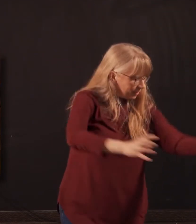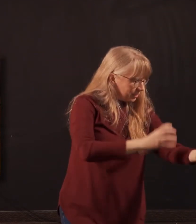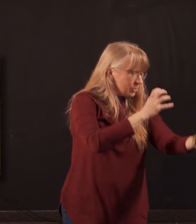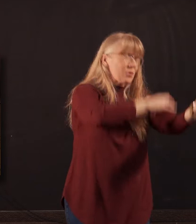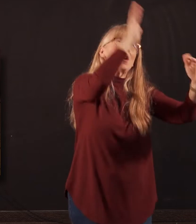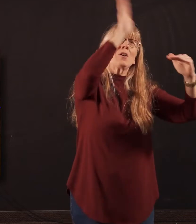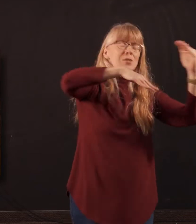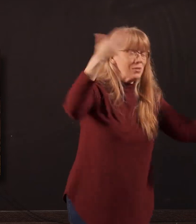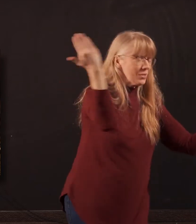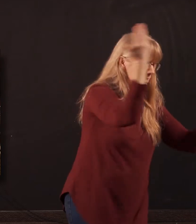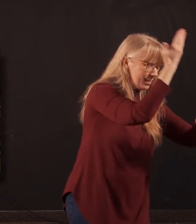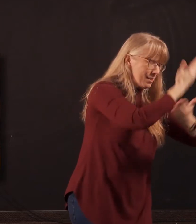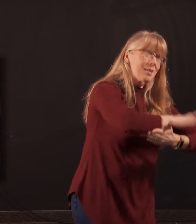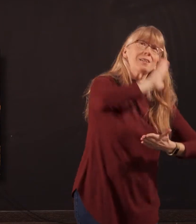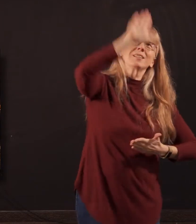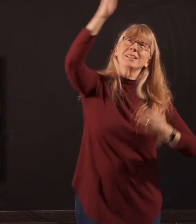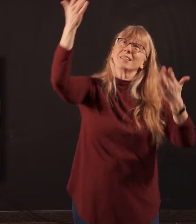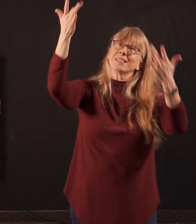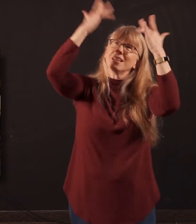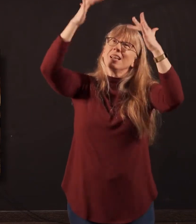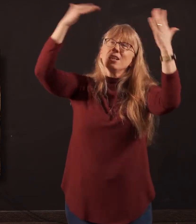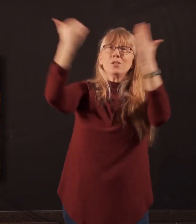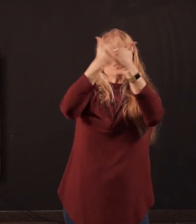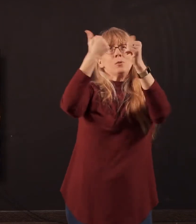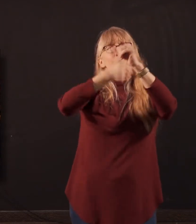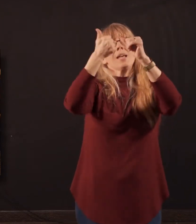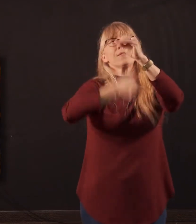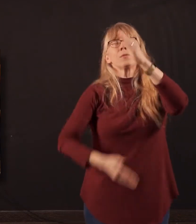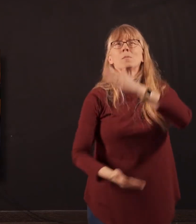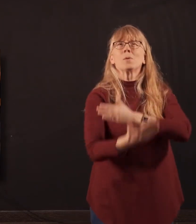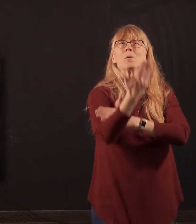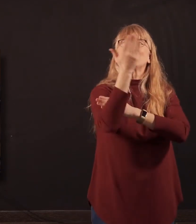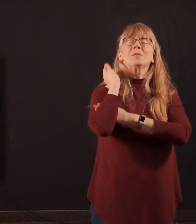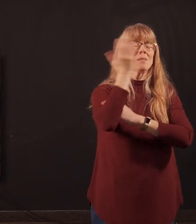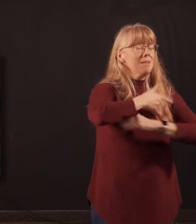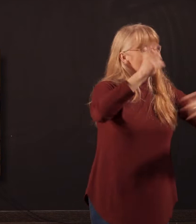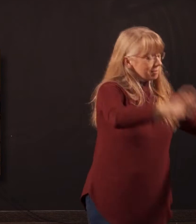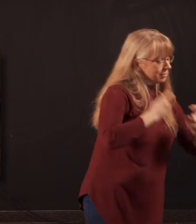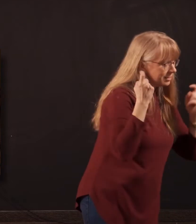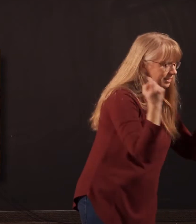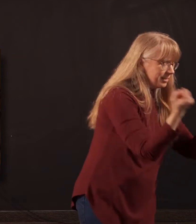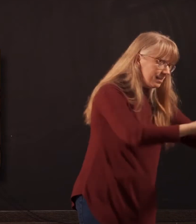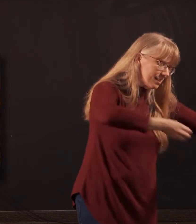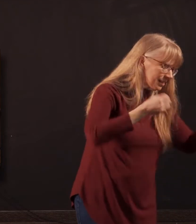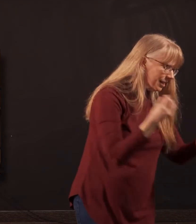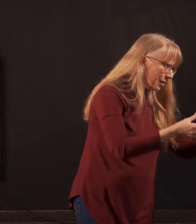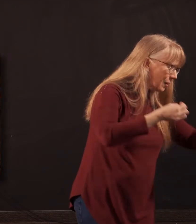Stronger than darkness Through every more Our sins, they are